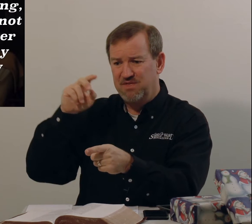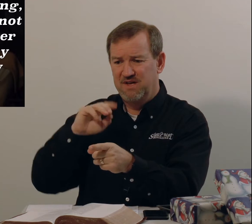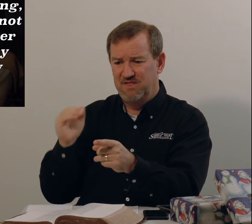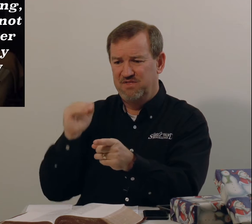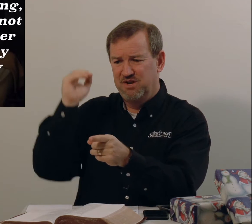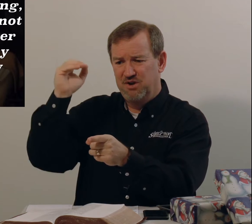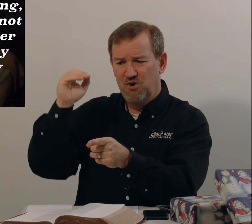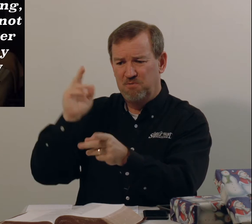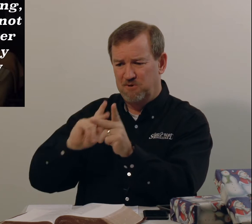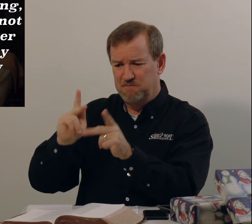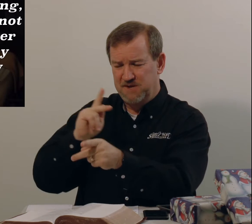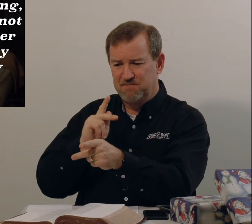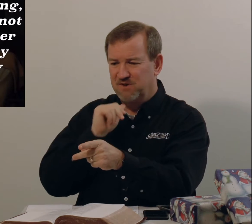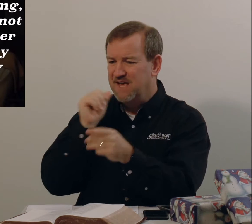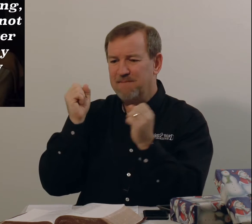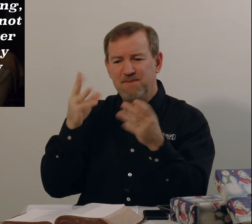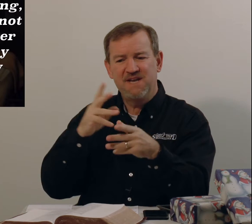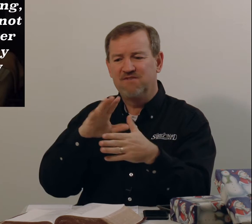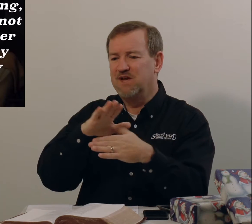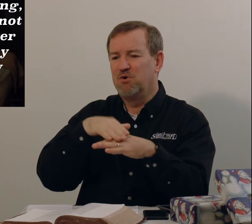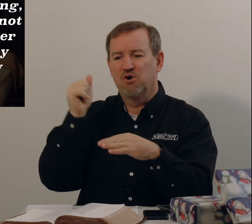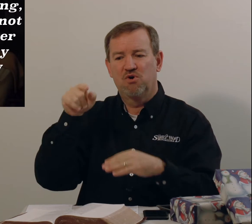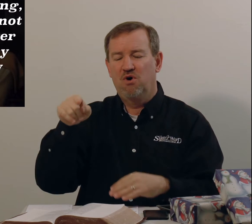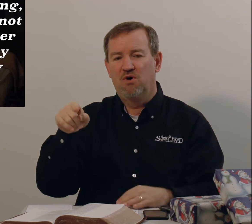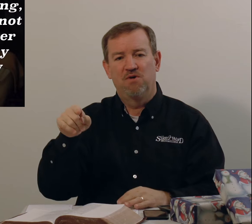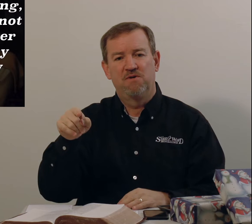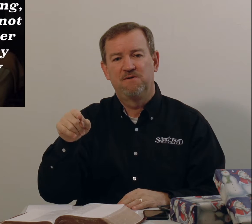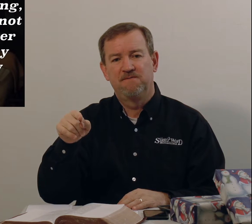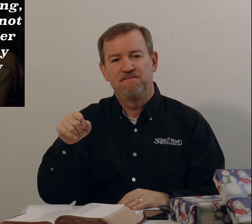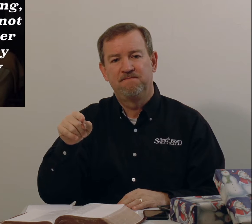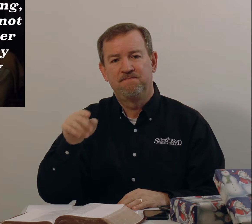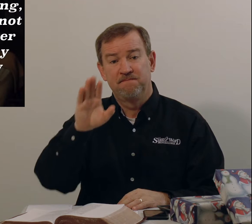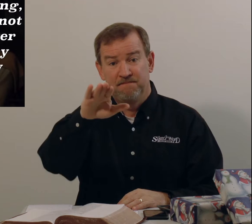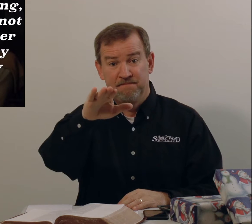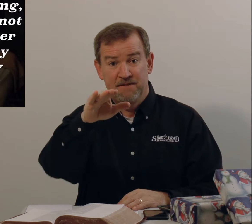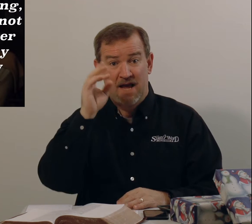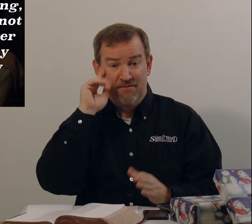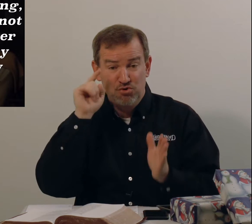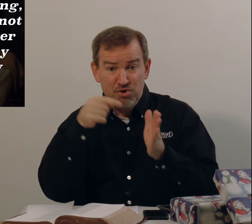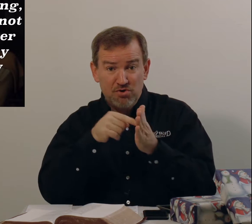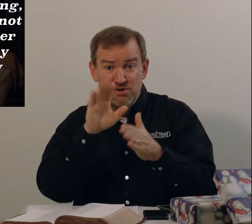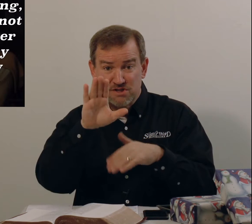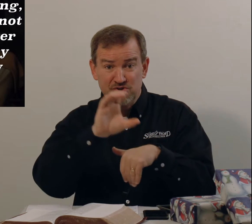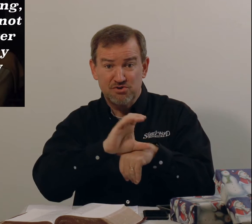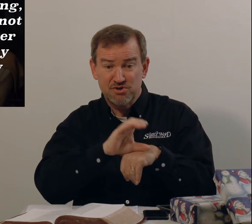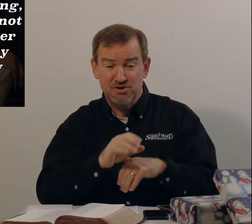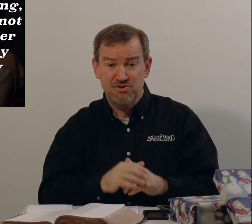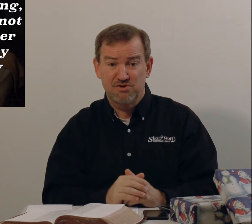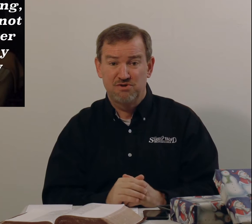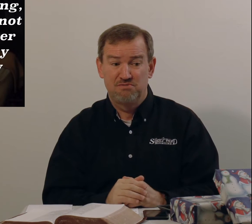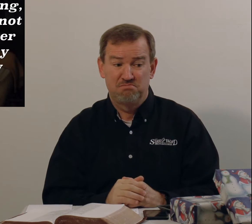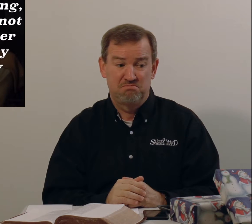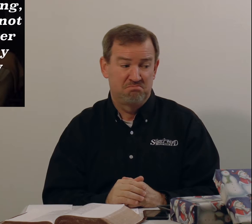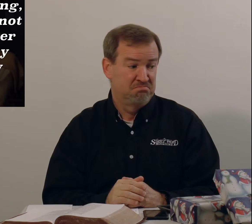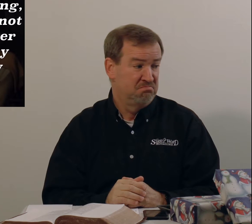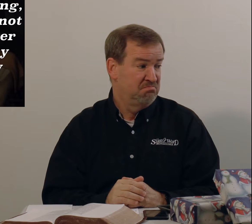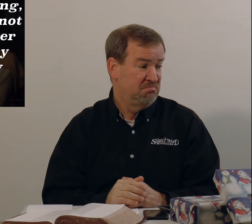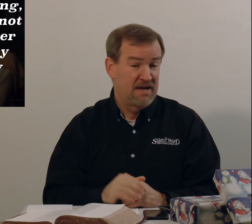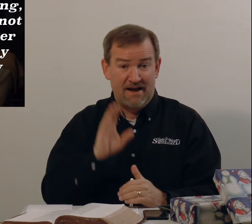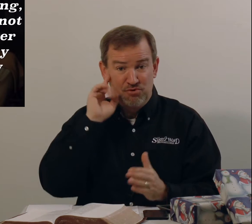the noble people, not many of them are called. Have you noticed in your church? Have